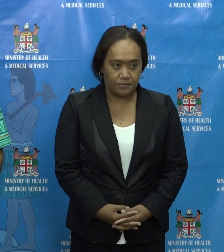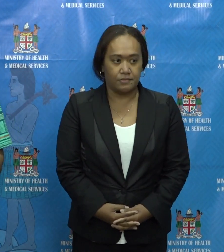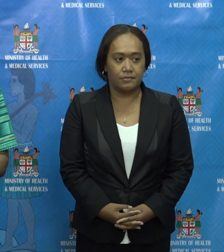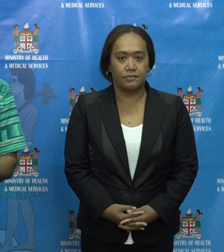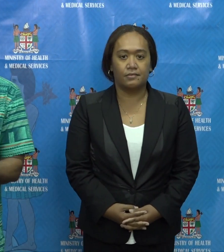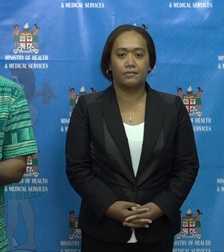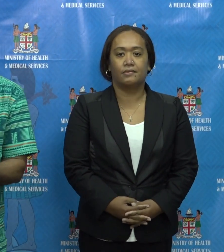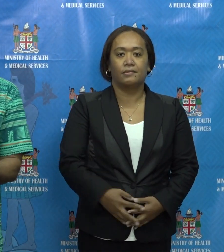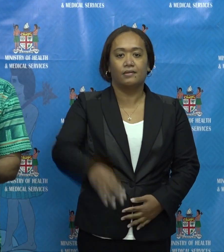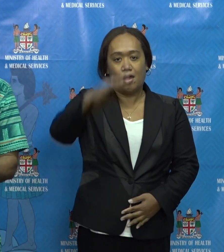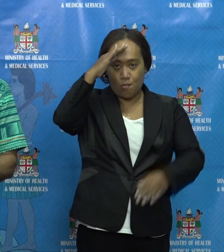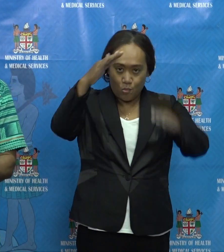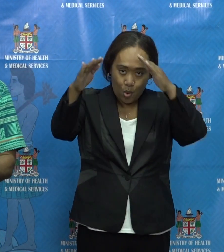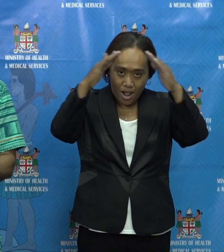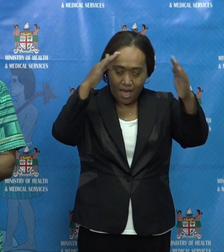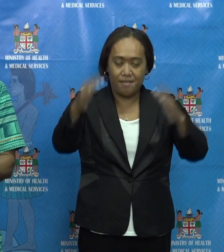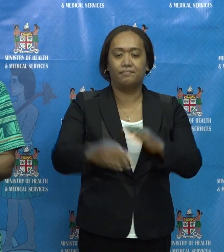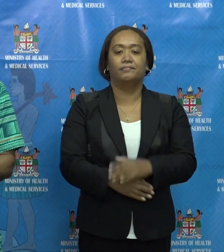Bulu bin laka.